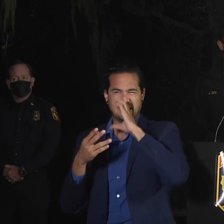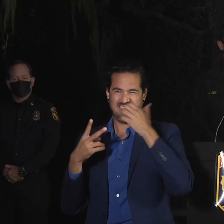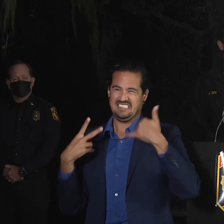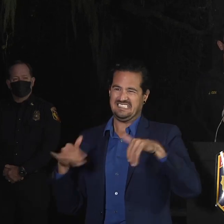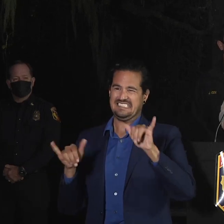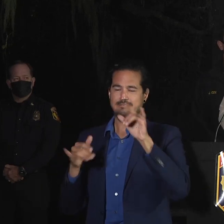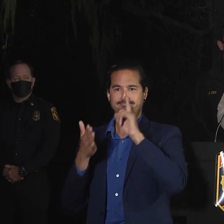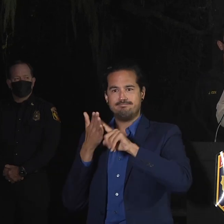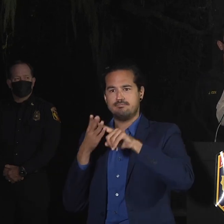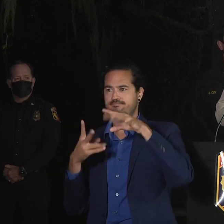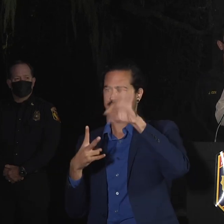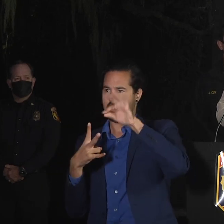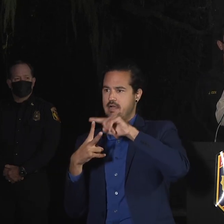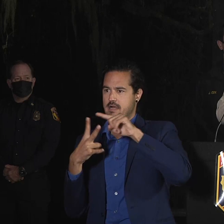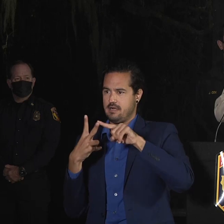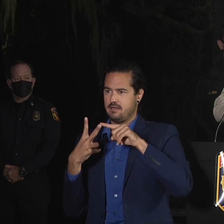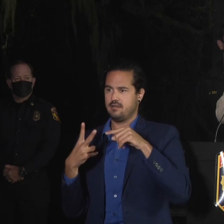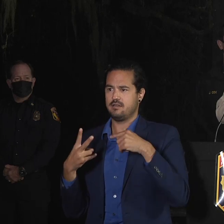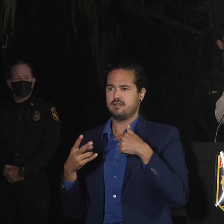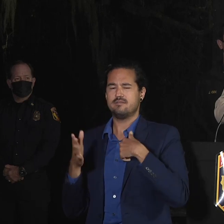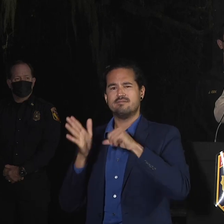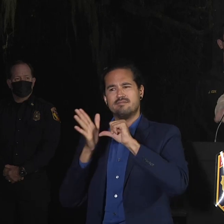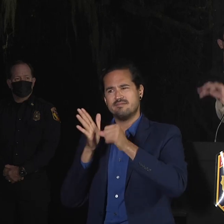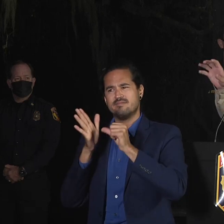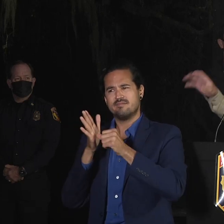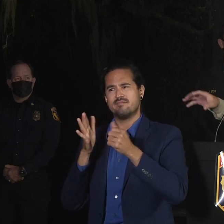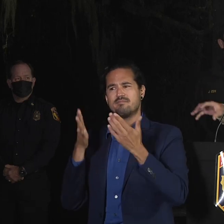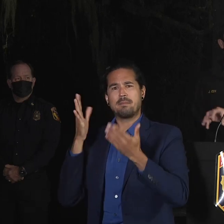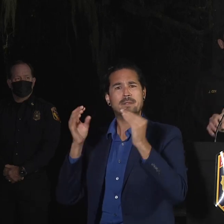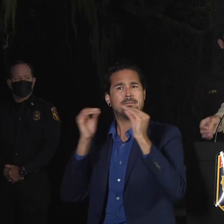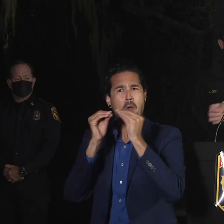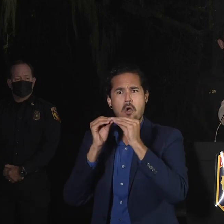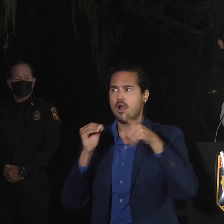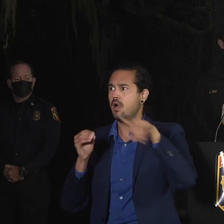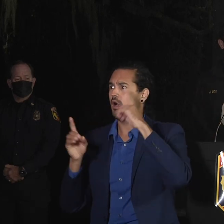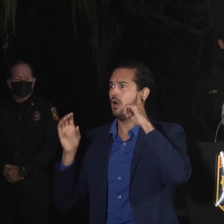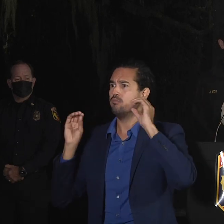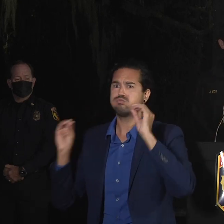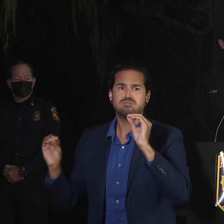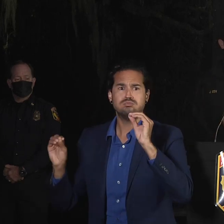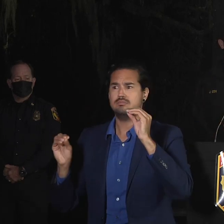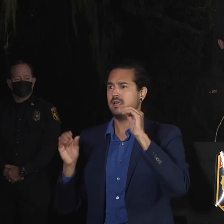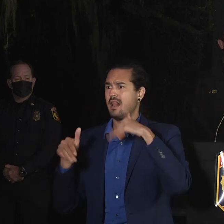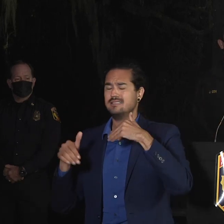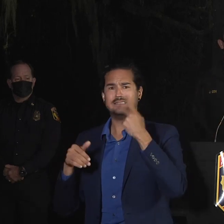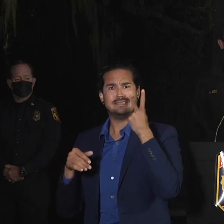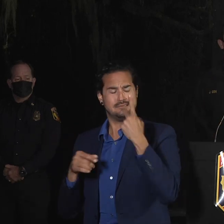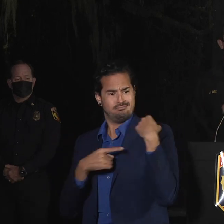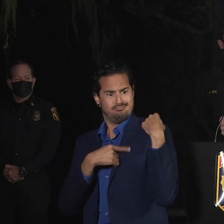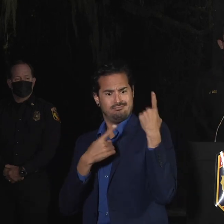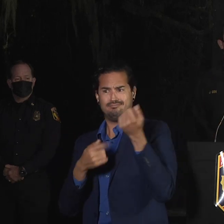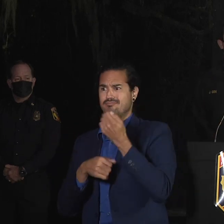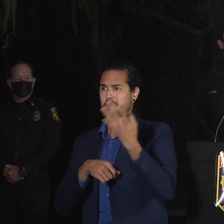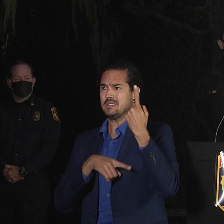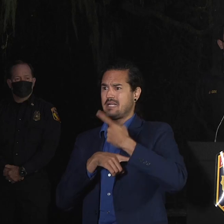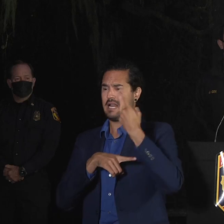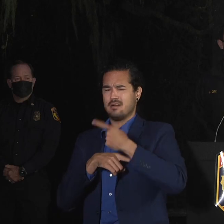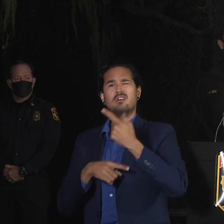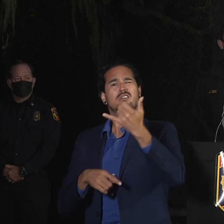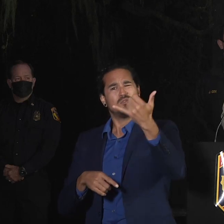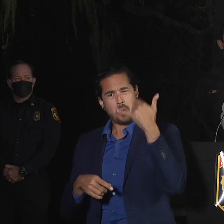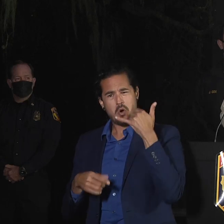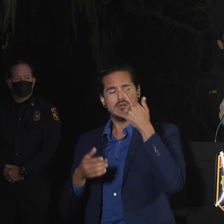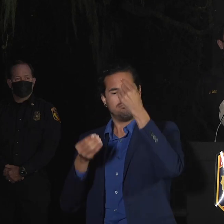from a friend or a loved one that may be in this, in the evacuated area, to definitely call us. We want to make sure they're okay just as